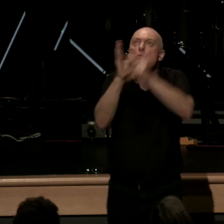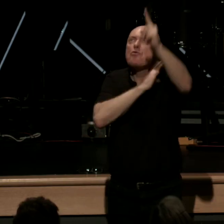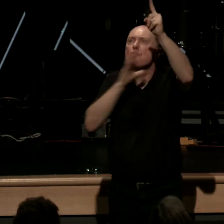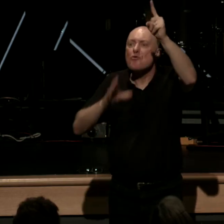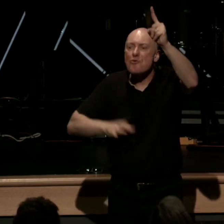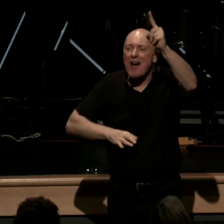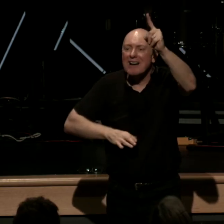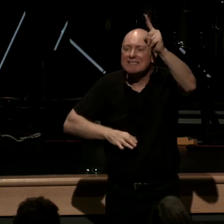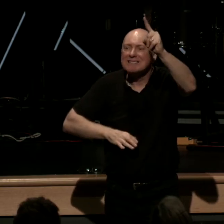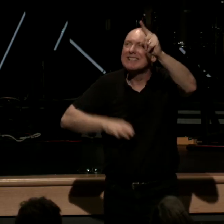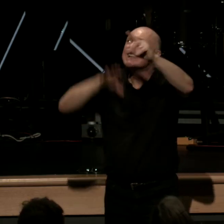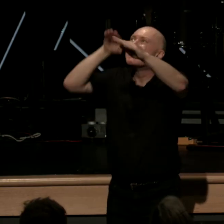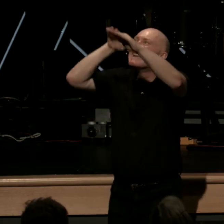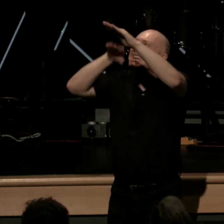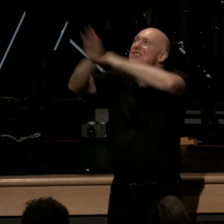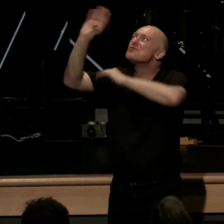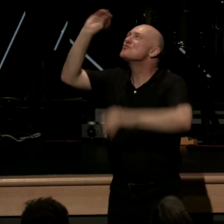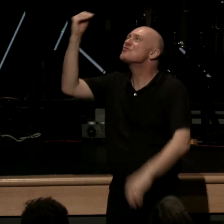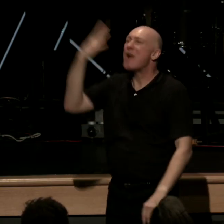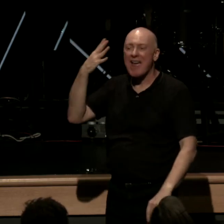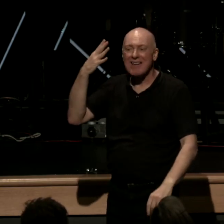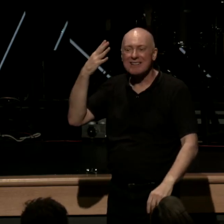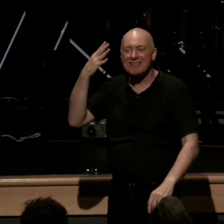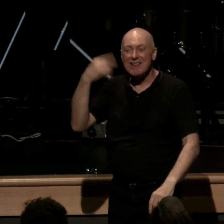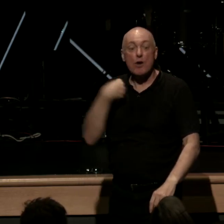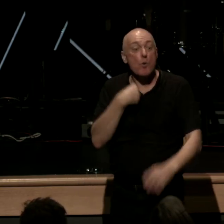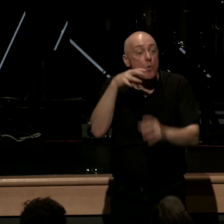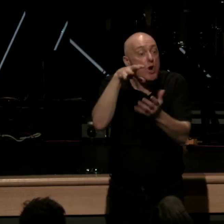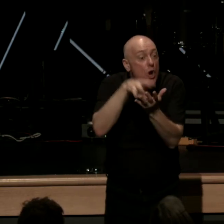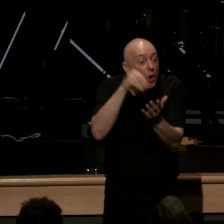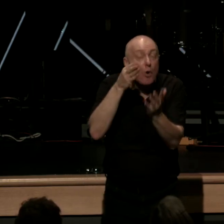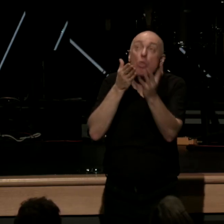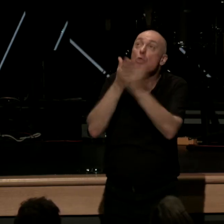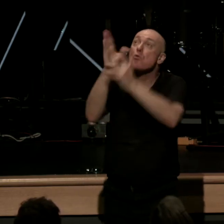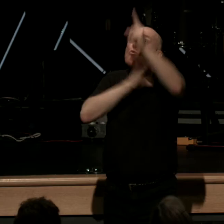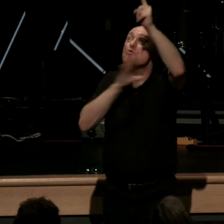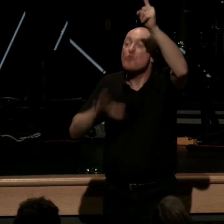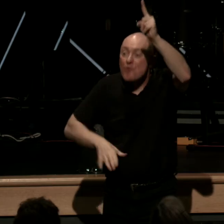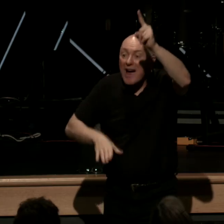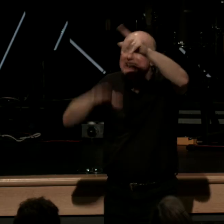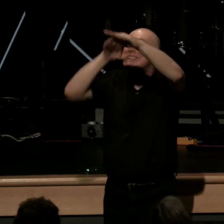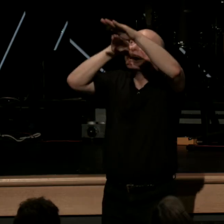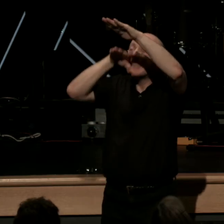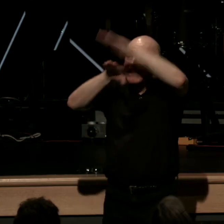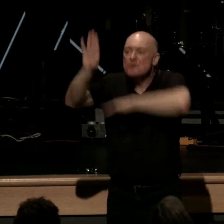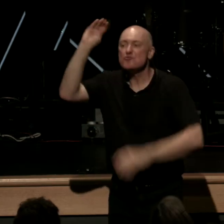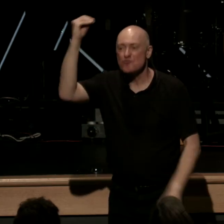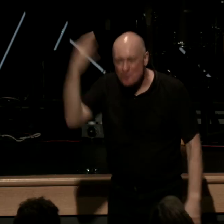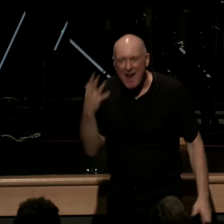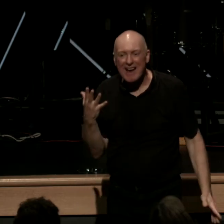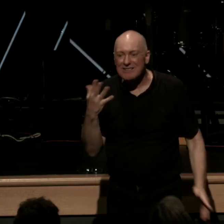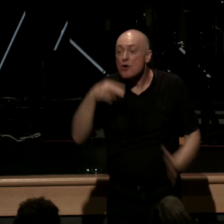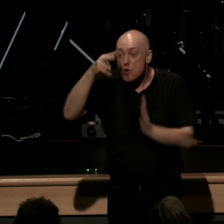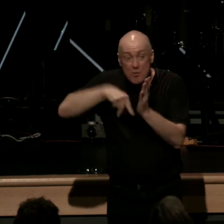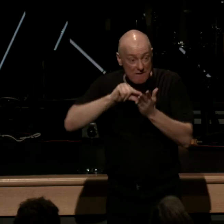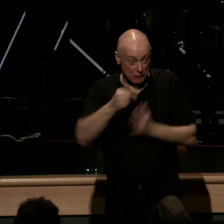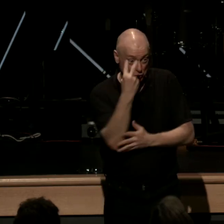grace sola fide we learn it's through Christ and it's into grace look at verse 2 now Romans 5